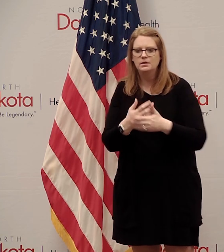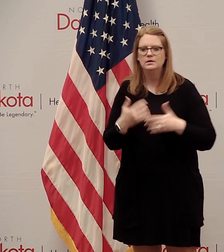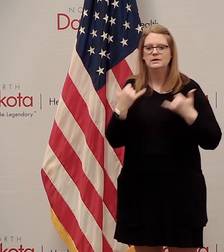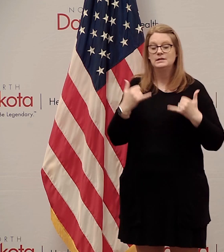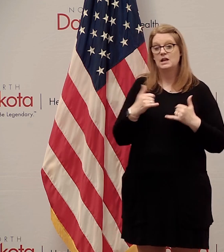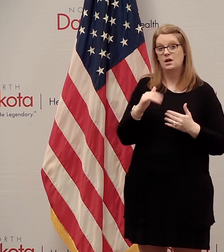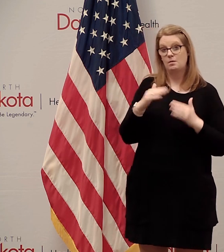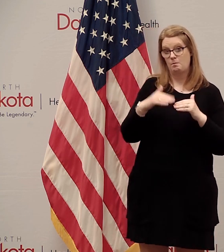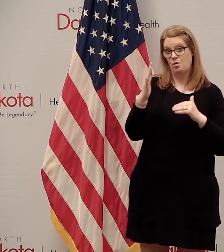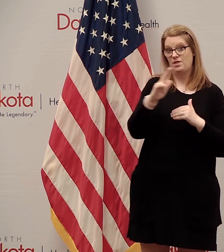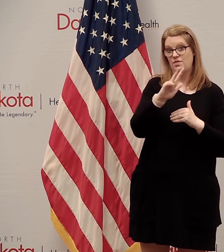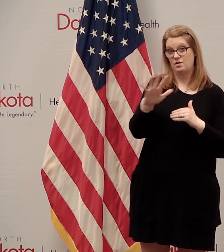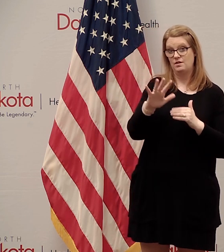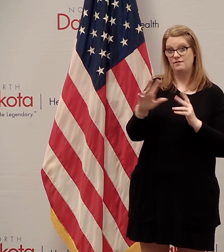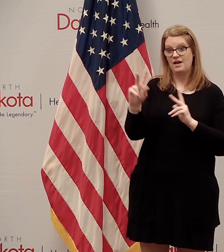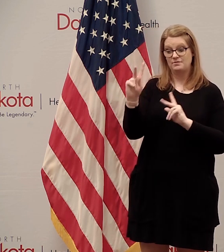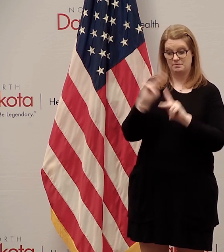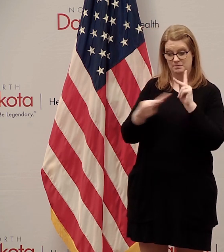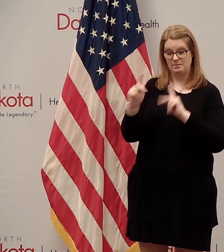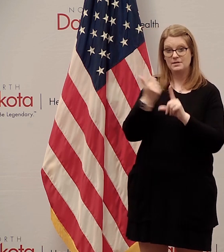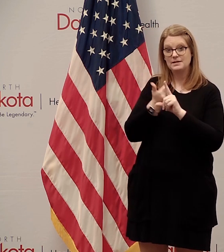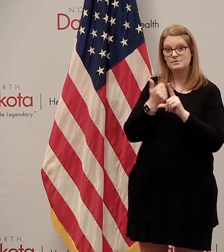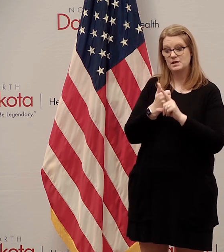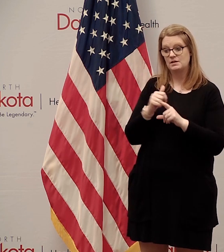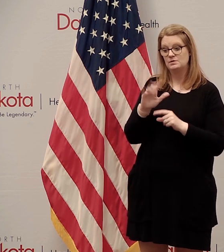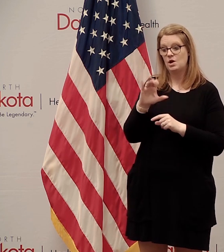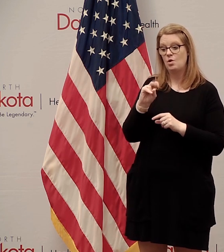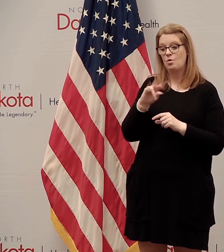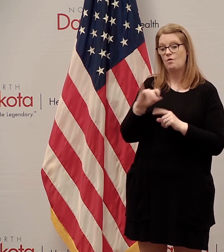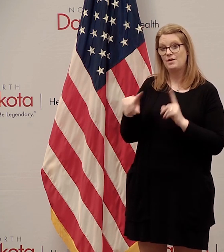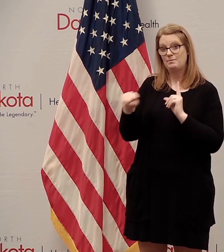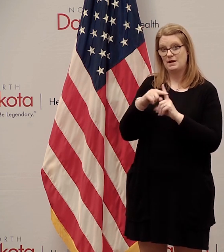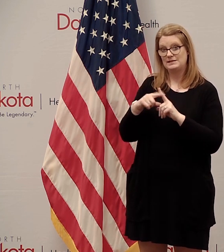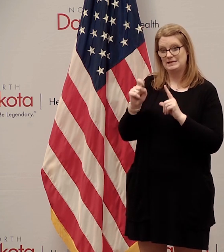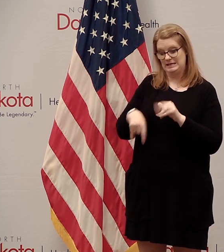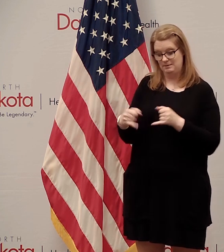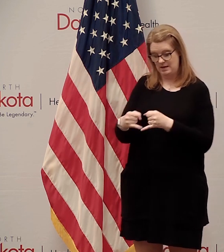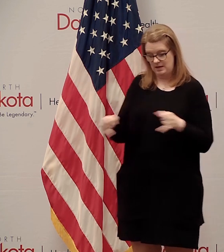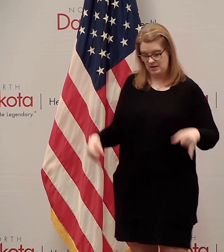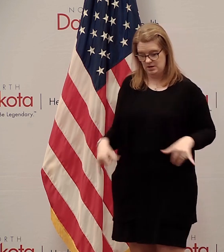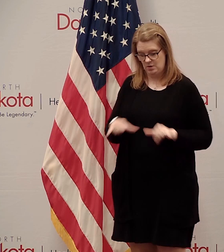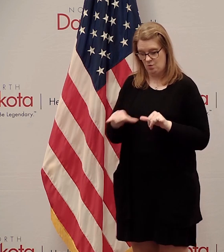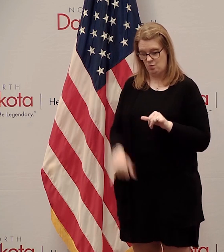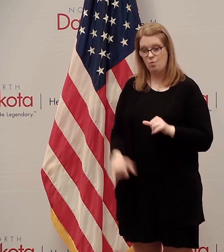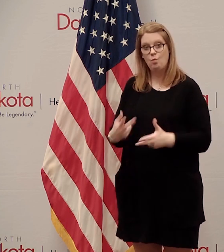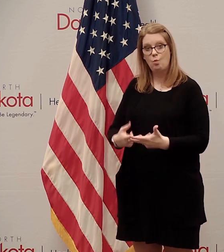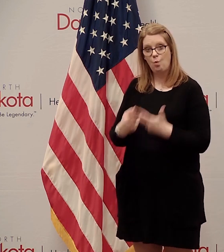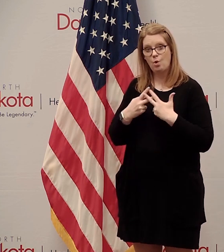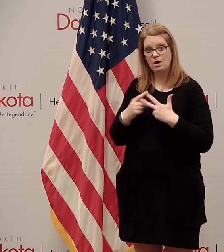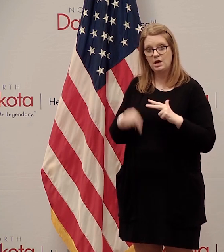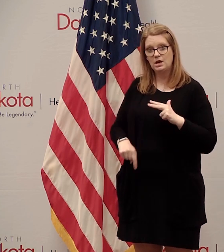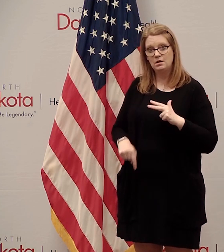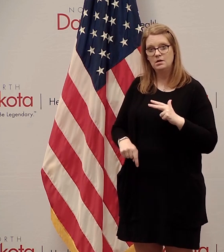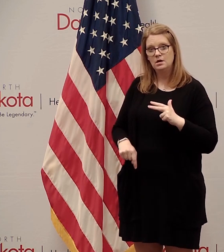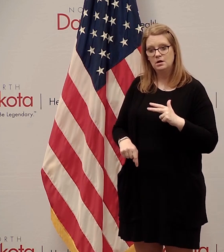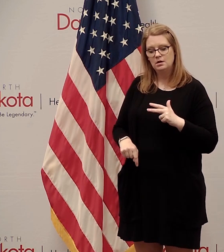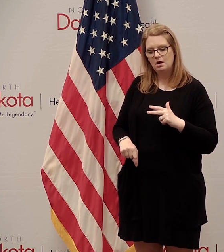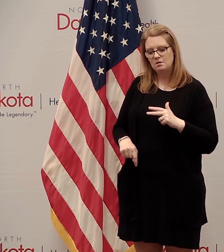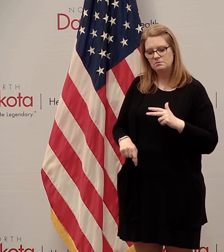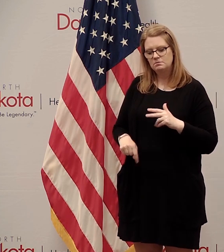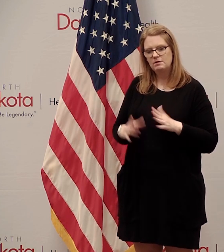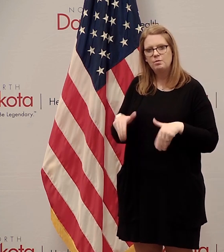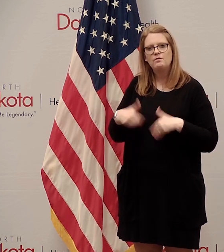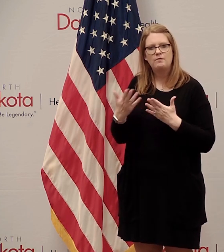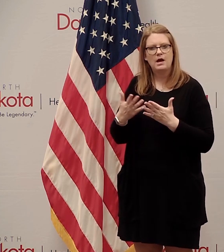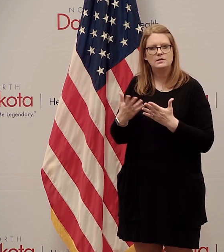35 individuals who are COVID positive or need to be quarantined, and we'll continue to be providing more information as this for